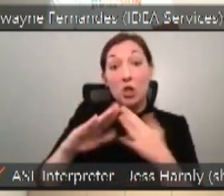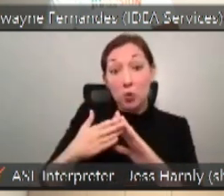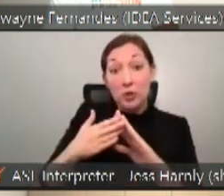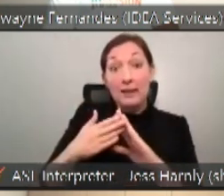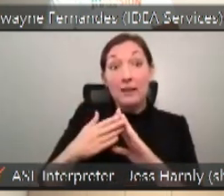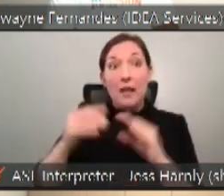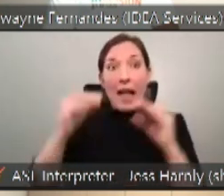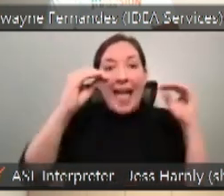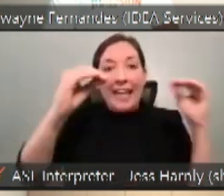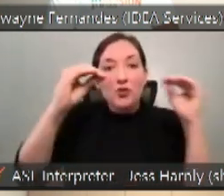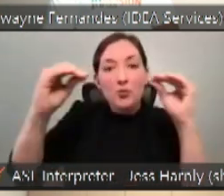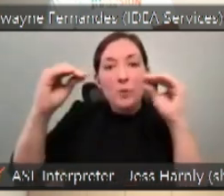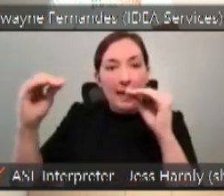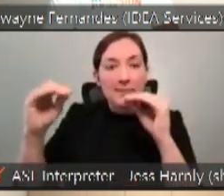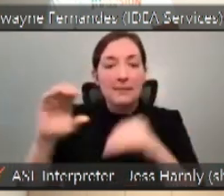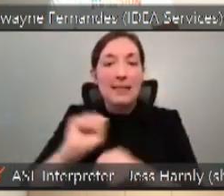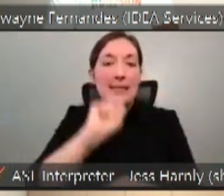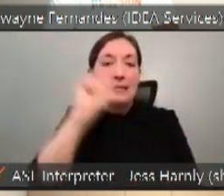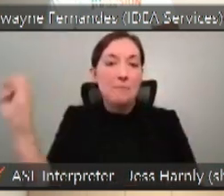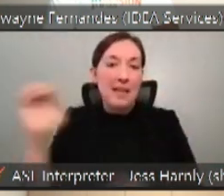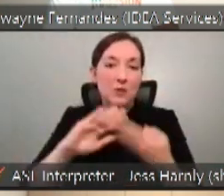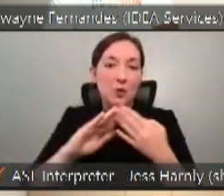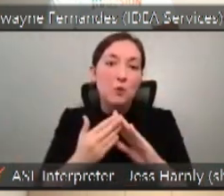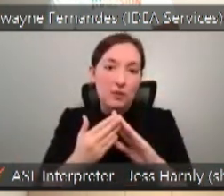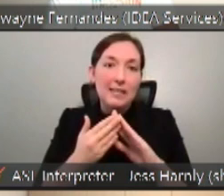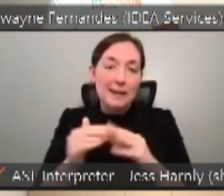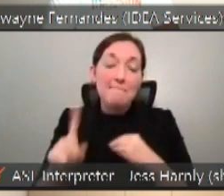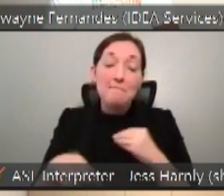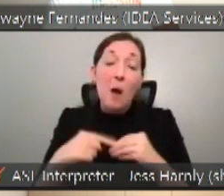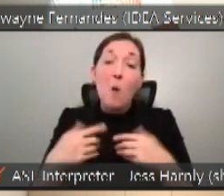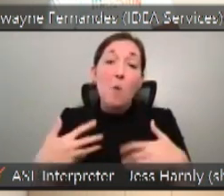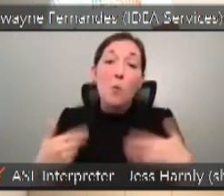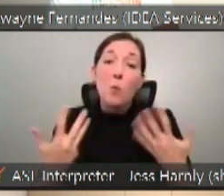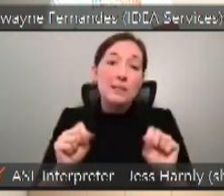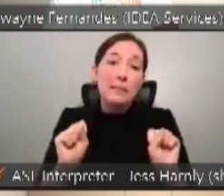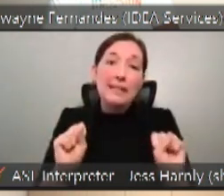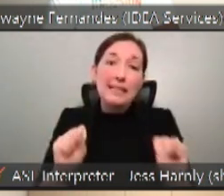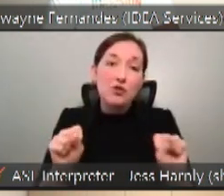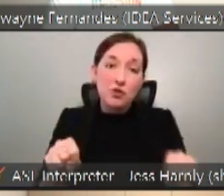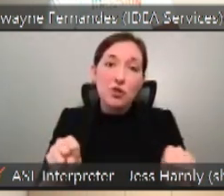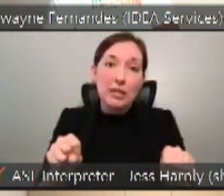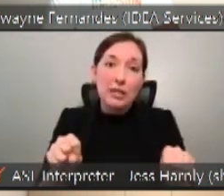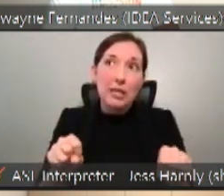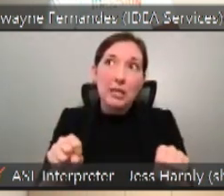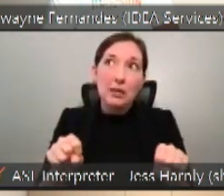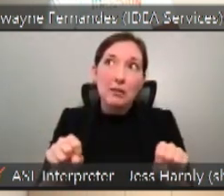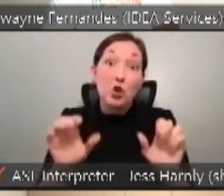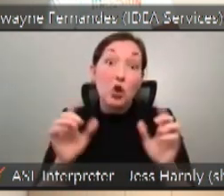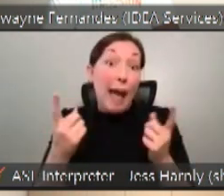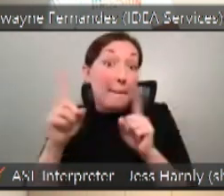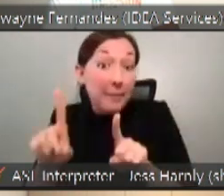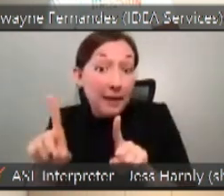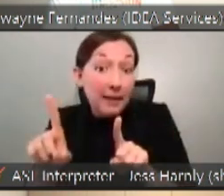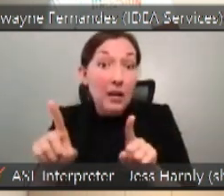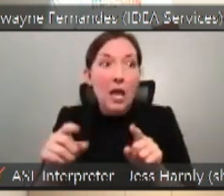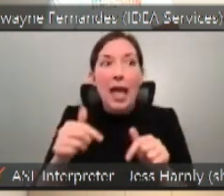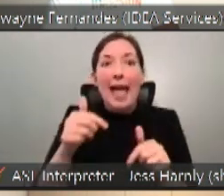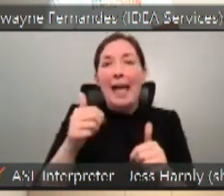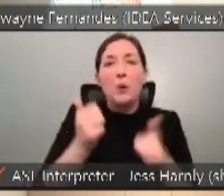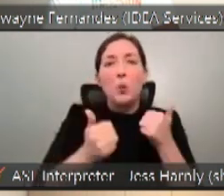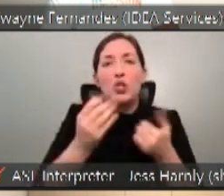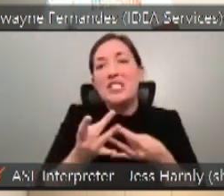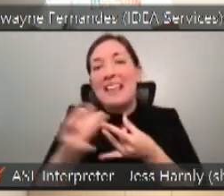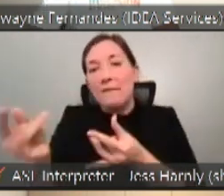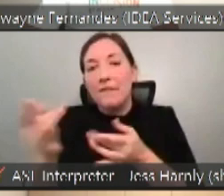educates the space community about what is potentially possible and efficient in the way we go about this.